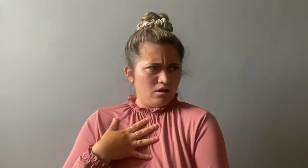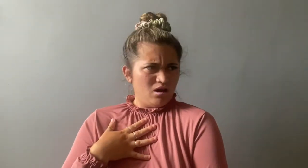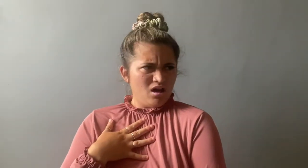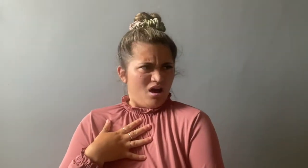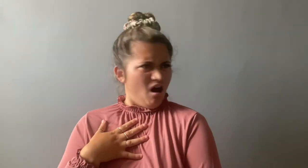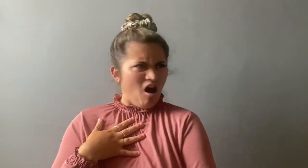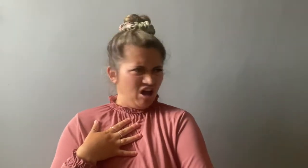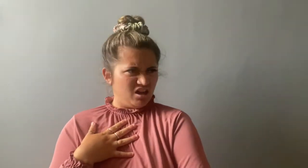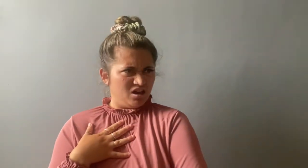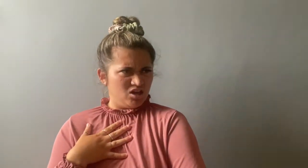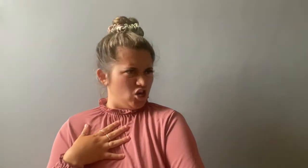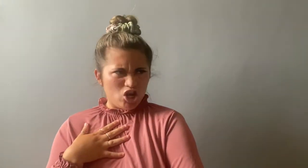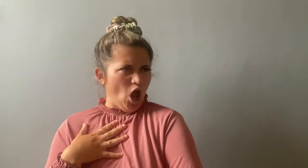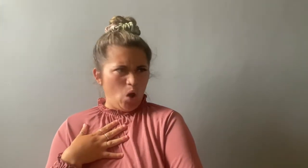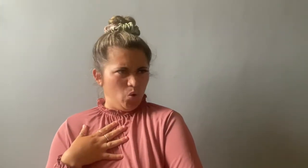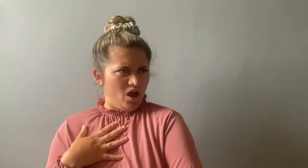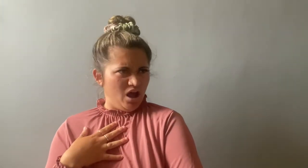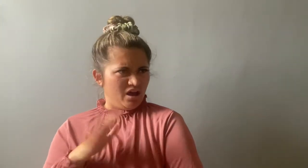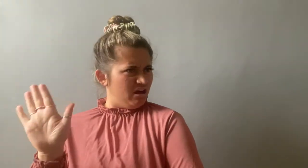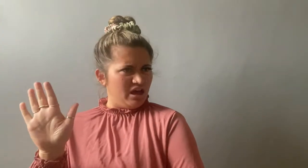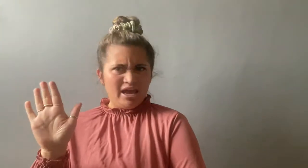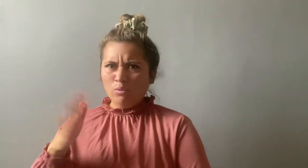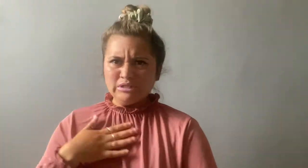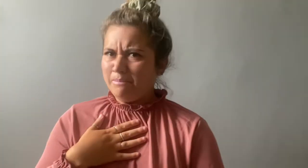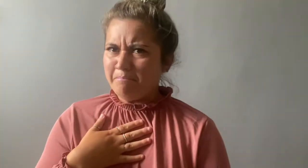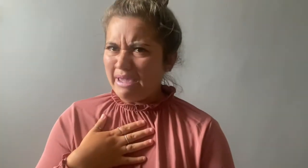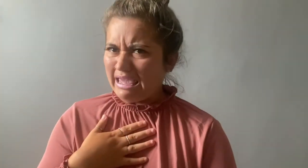Oh, no, it wasn't me.